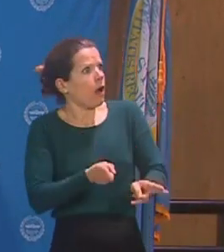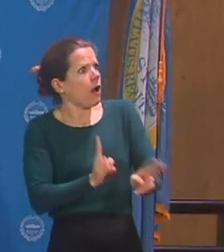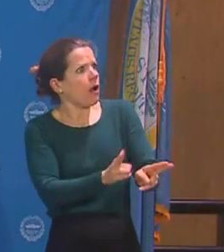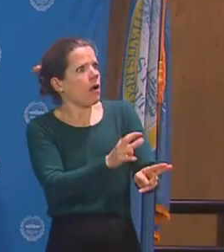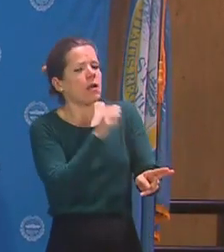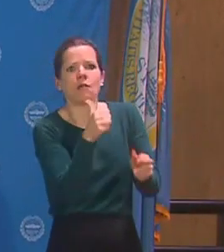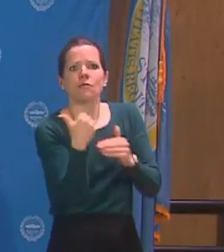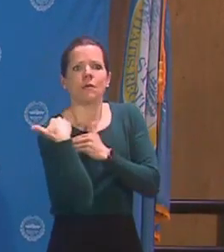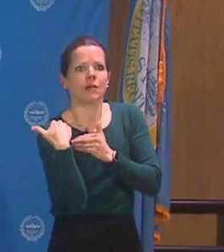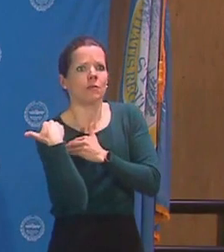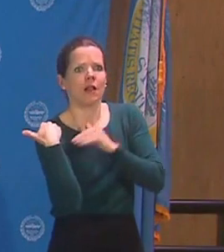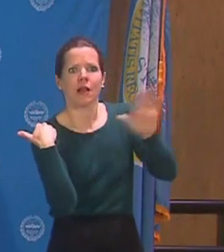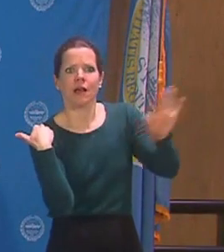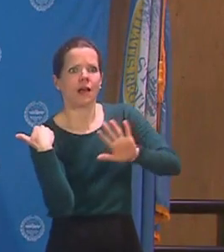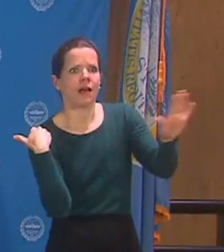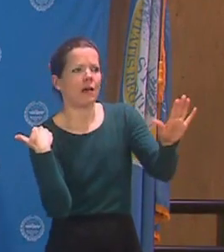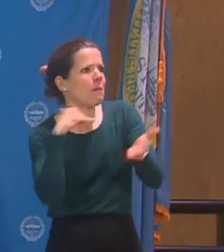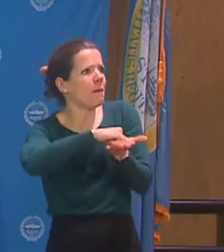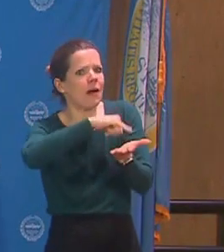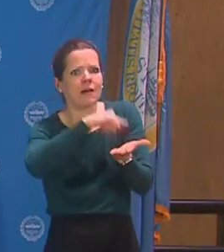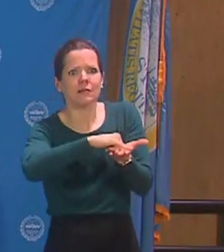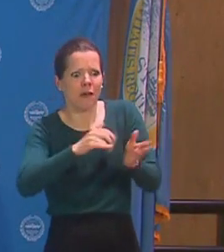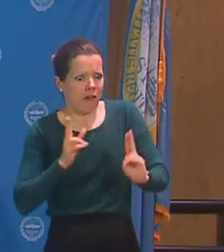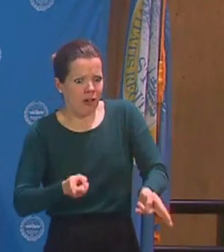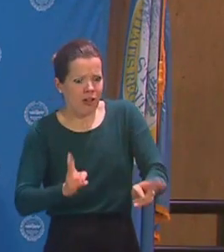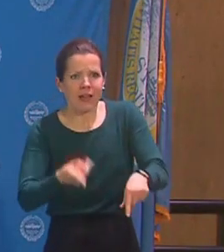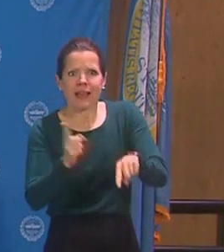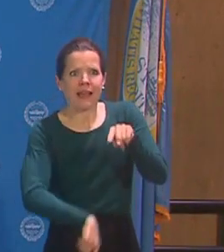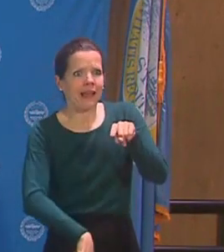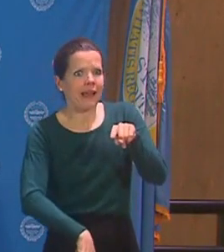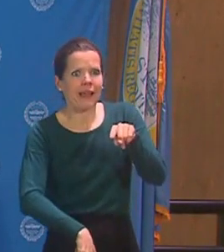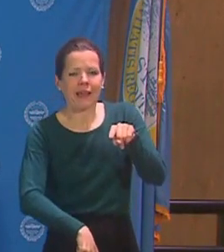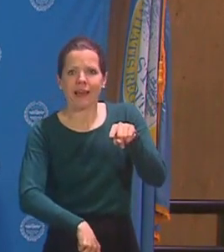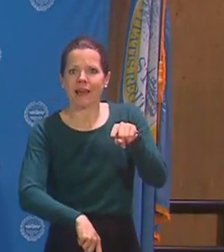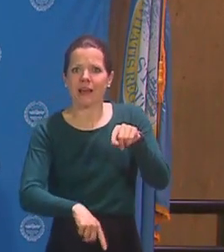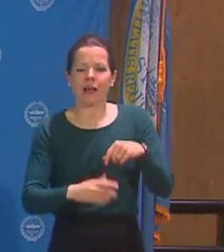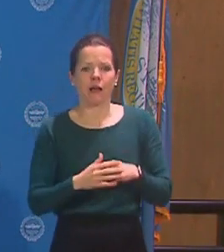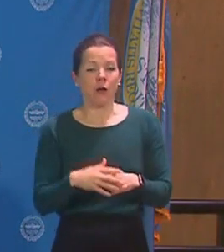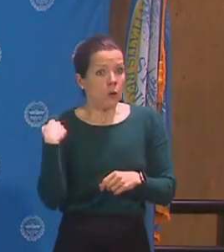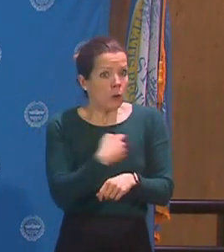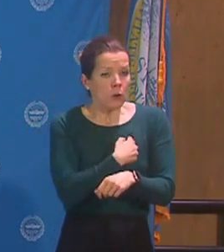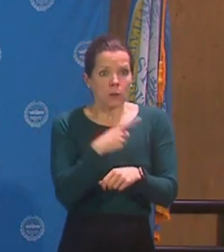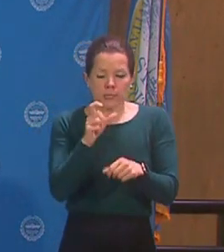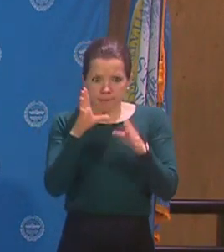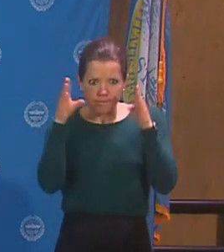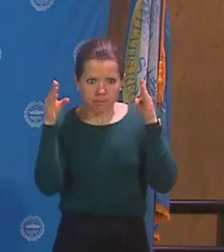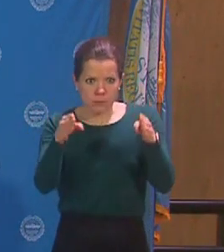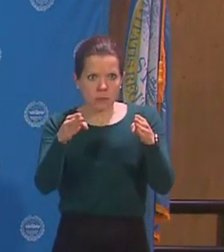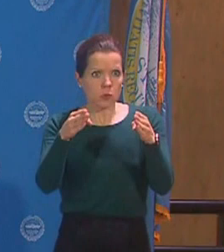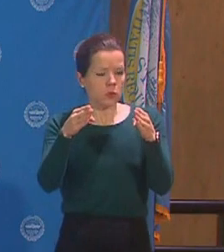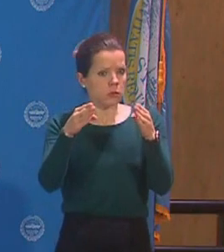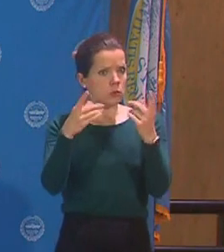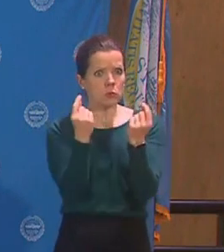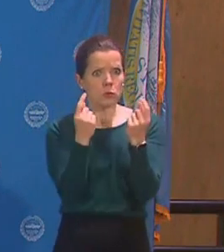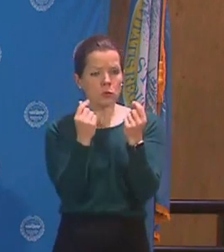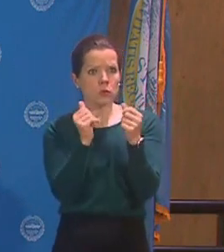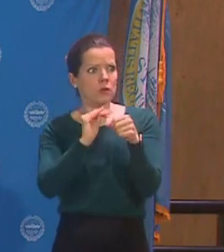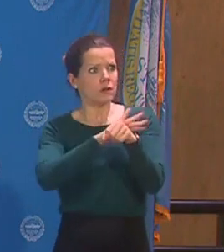We are working hard and quickly as we can to get prepared to prevent further loss of life.